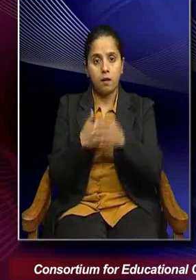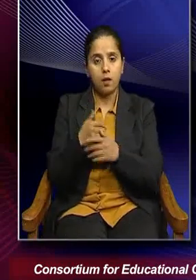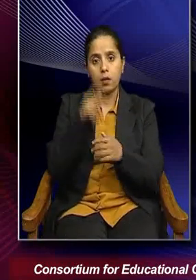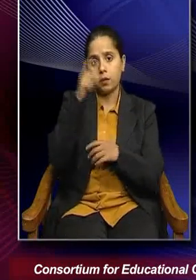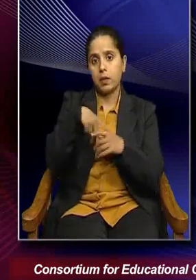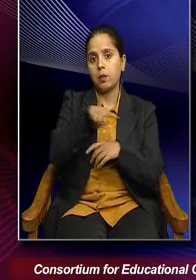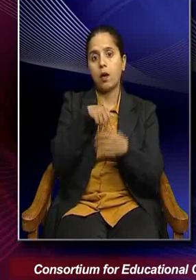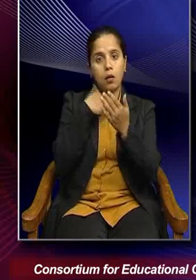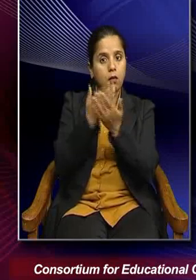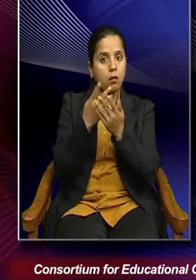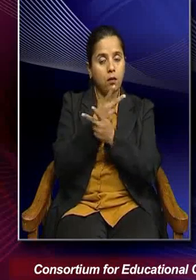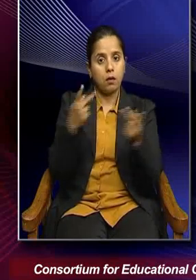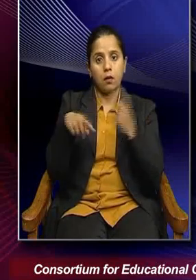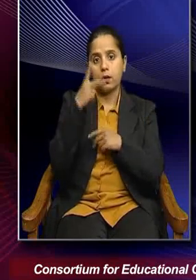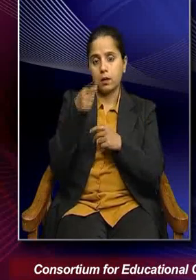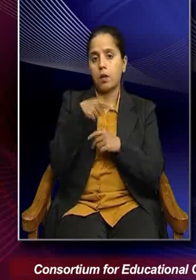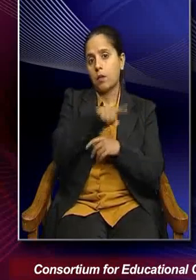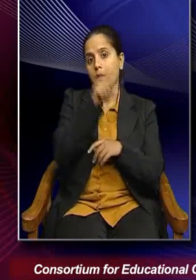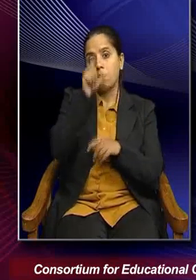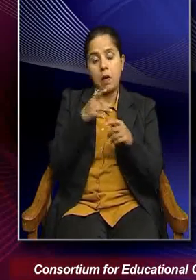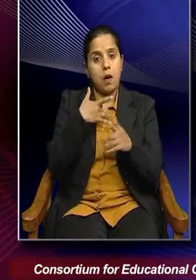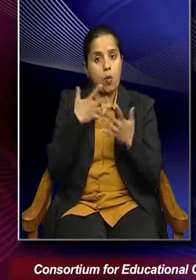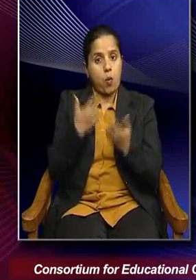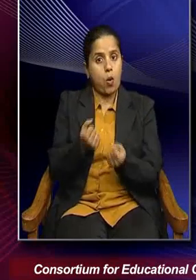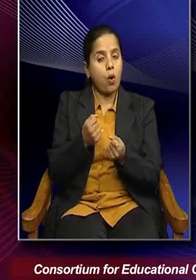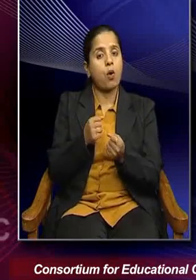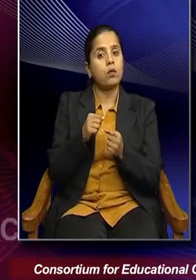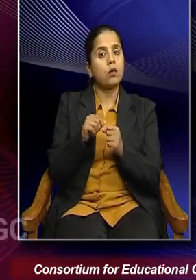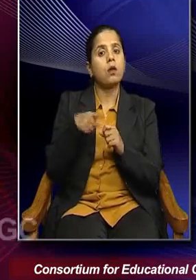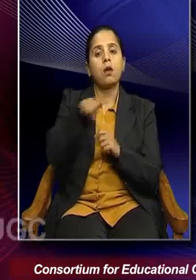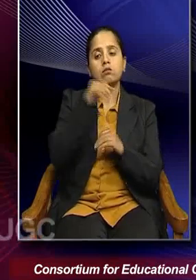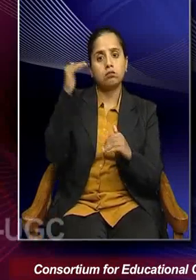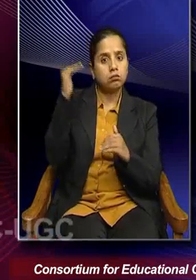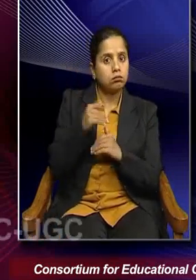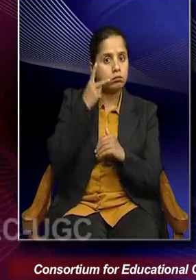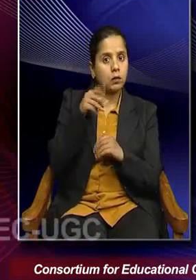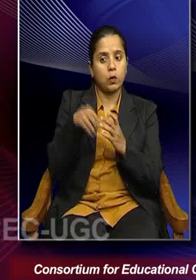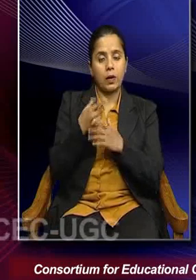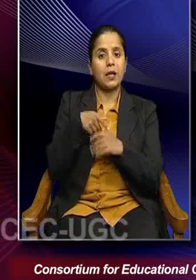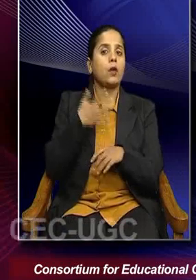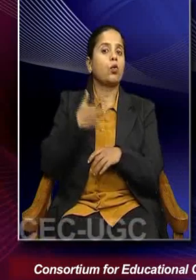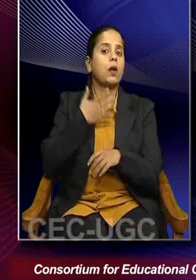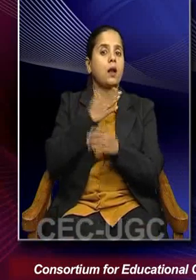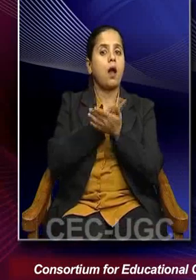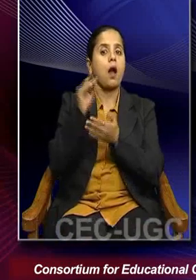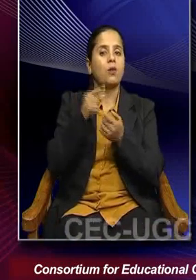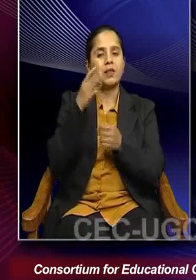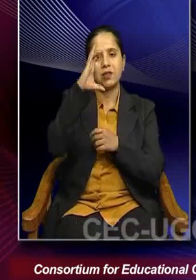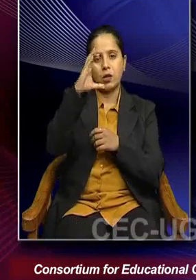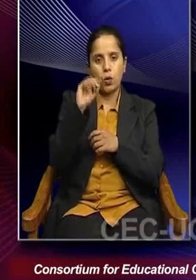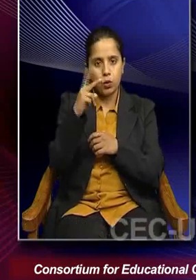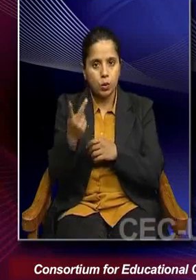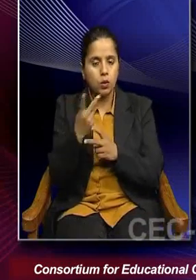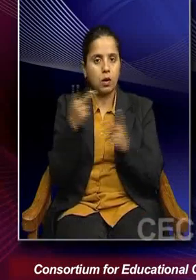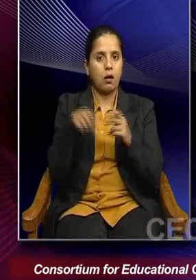participation must be brought into picture in order to reduce the emissions of greenhouse gases and reduce global